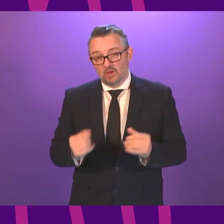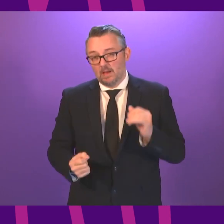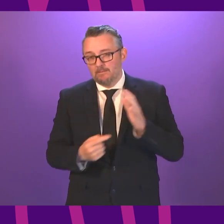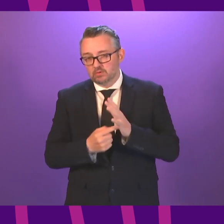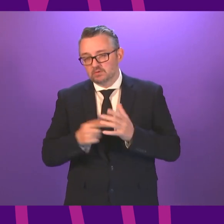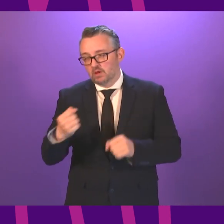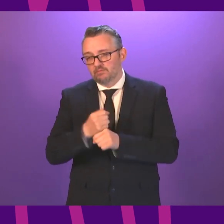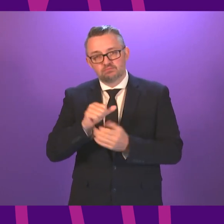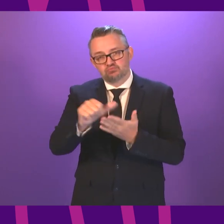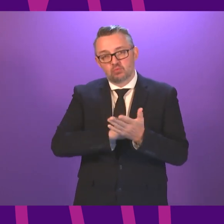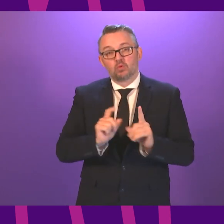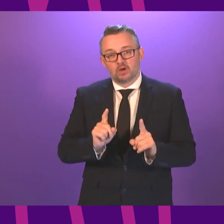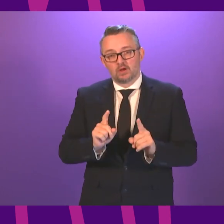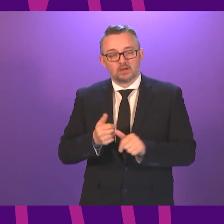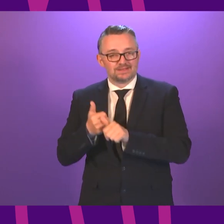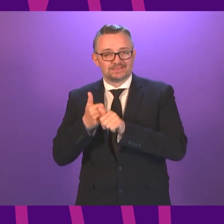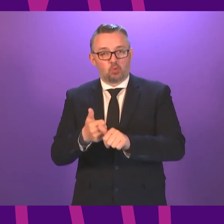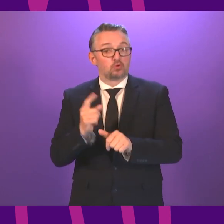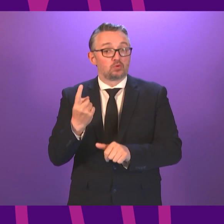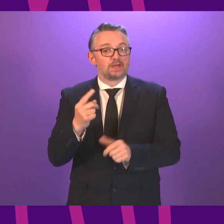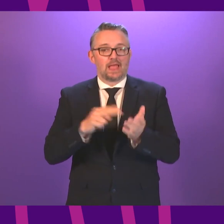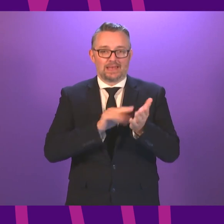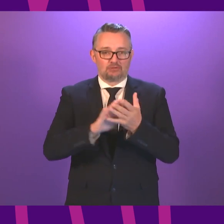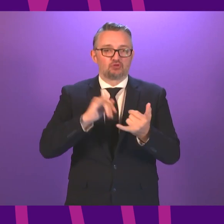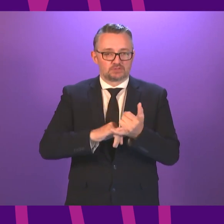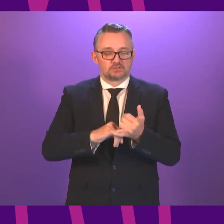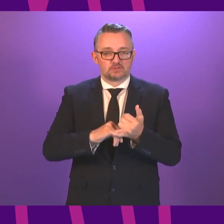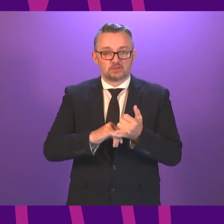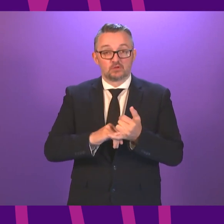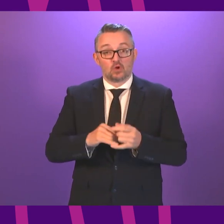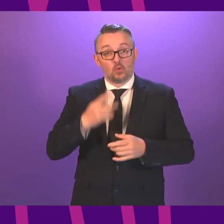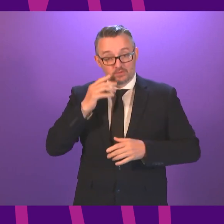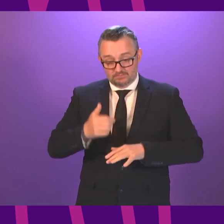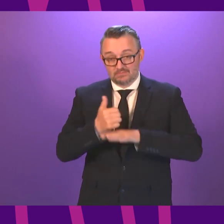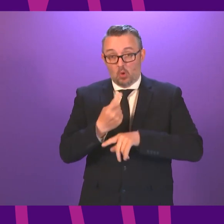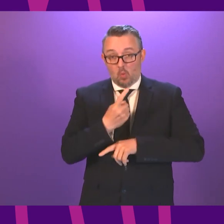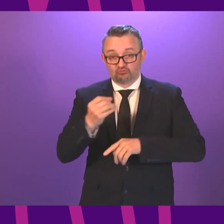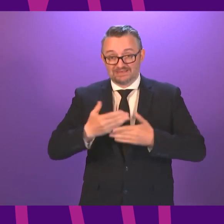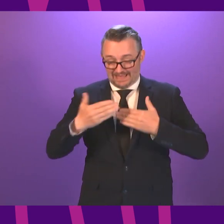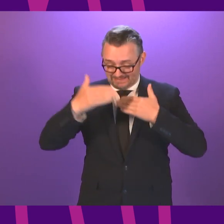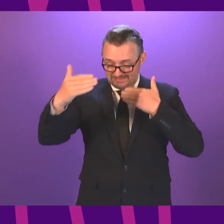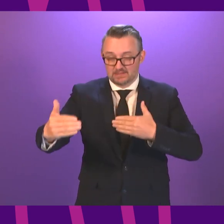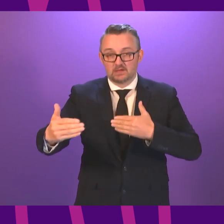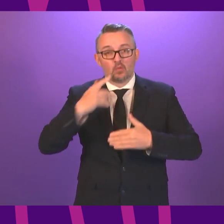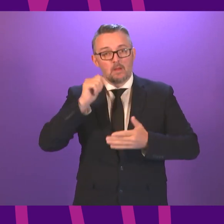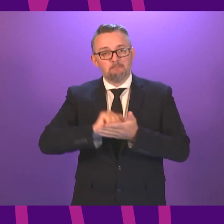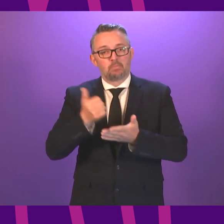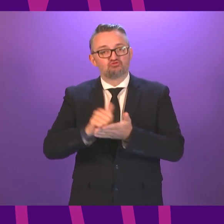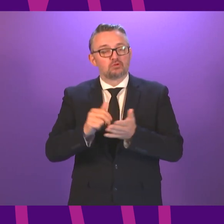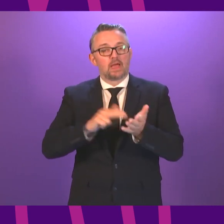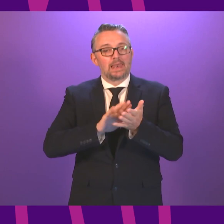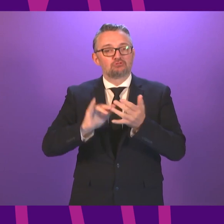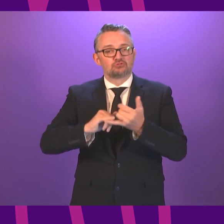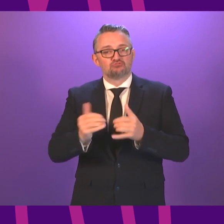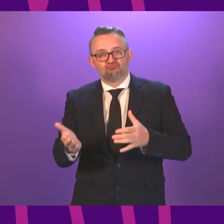programme is to support our national health service. In our first 100 days, we will publish an NHS recovery plan, setting